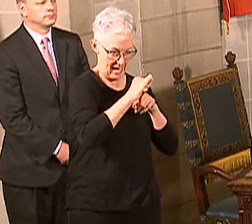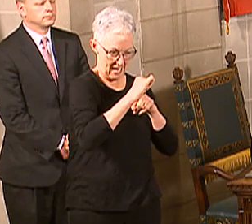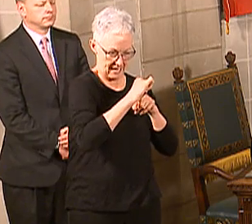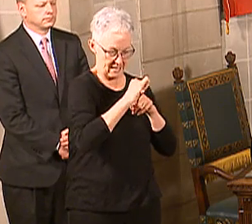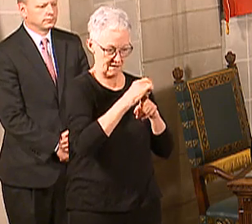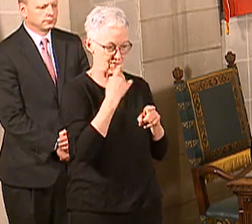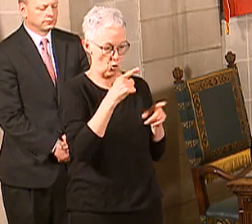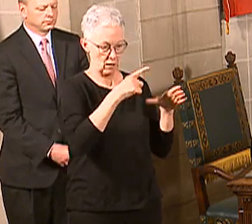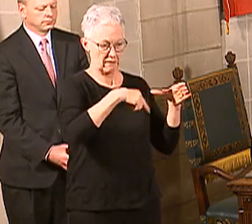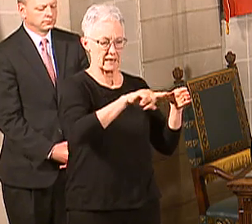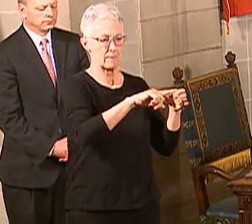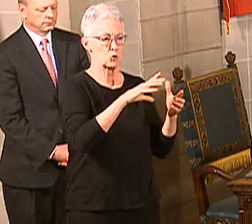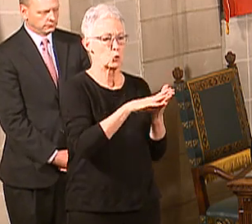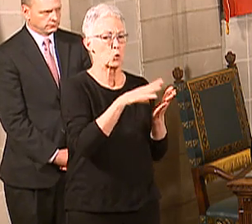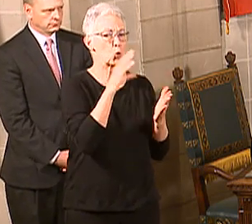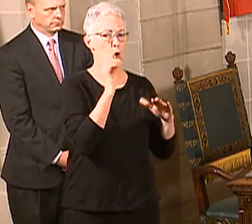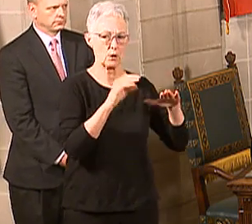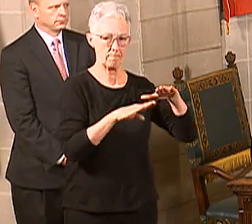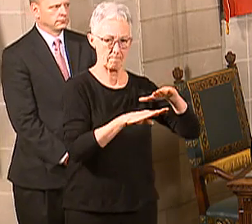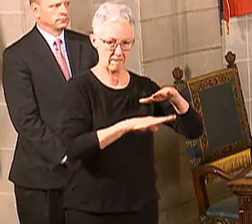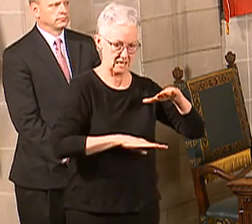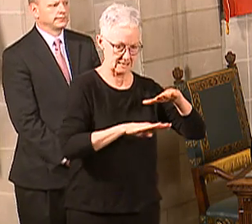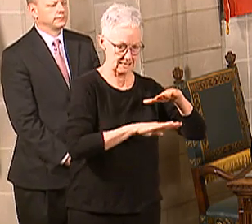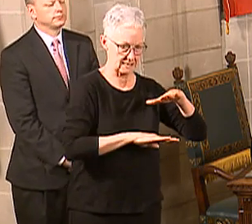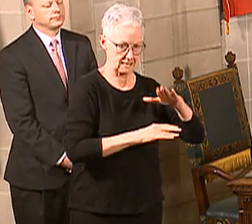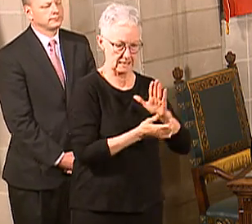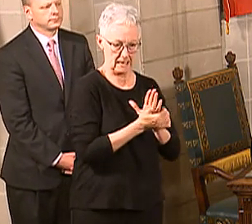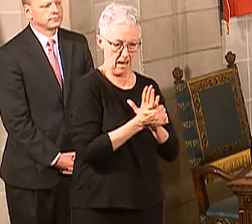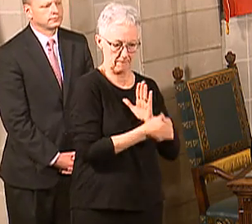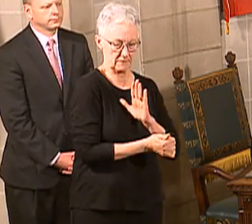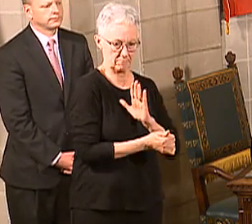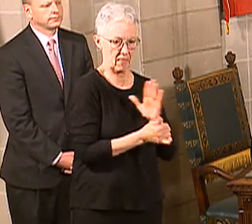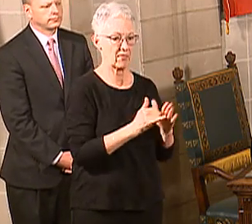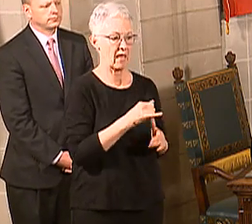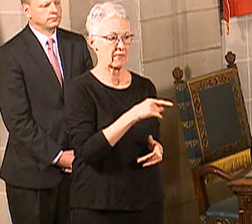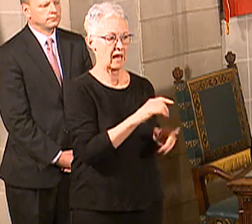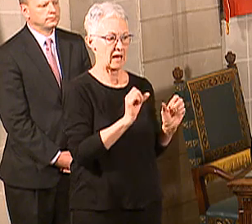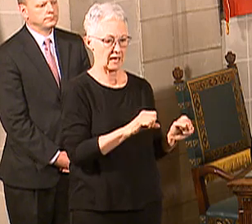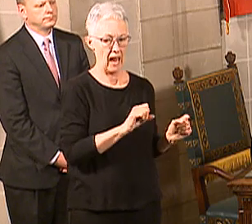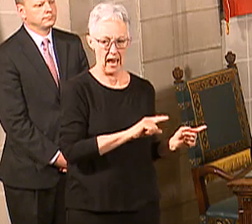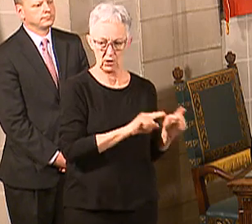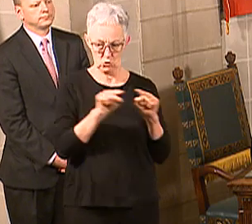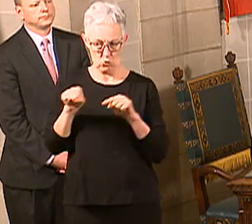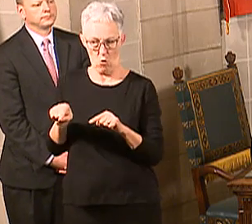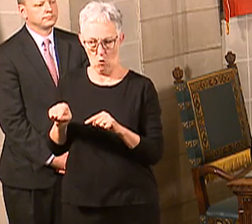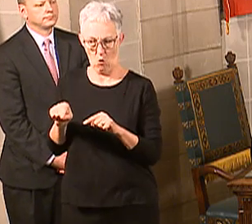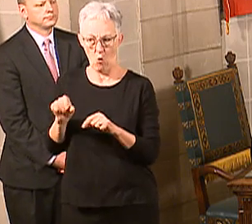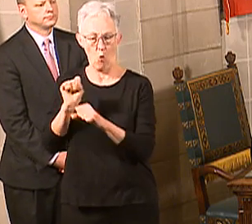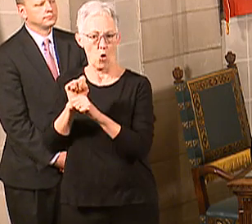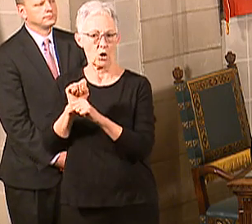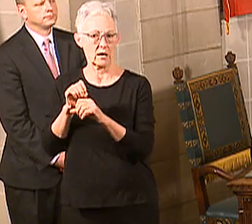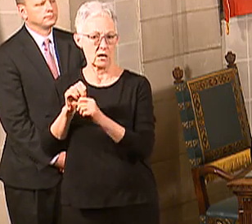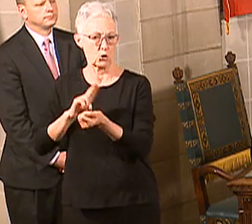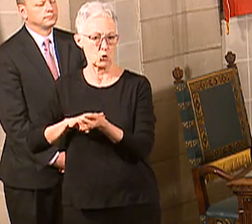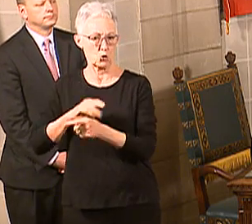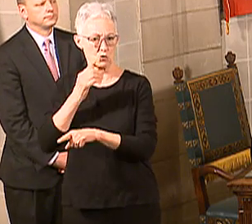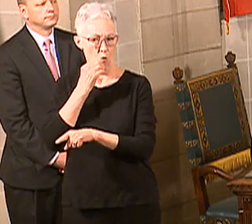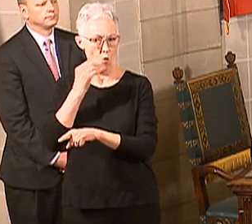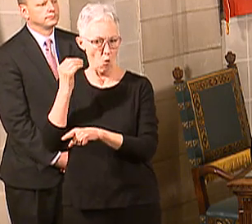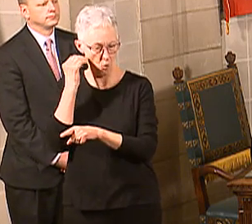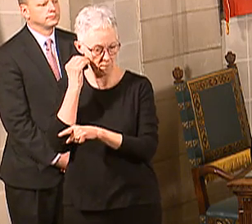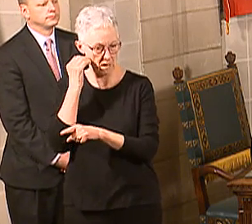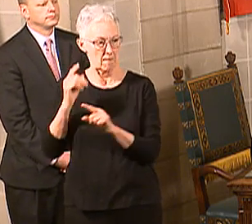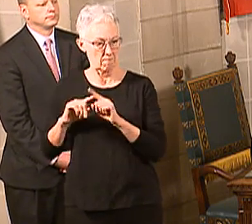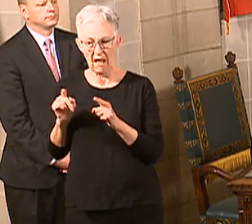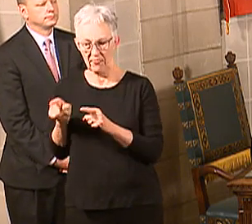basics in play from a competency perspective, get people able to go out and be a part of that care team, and then they can continue forward to